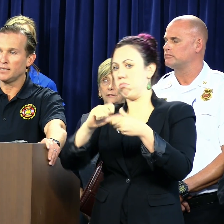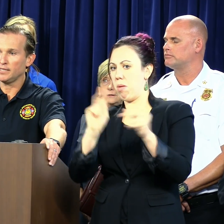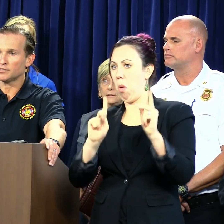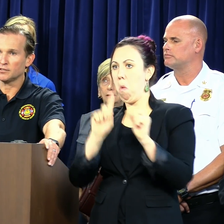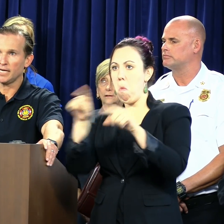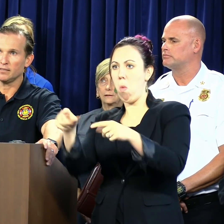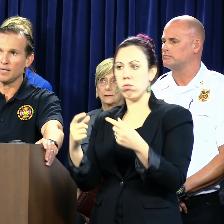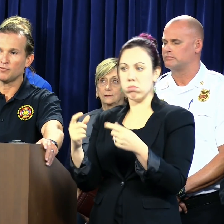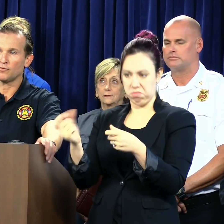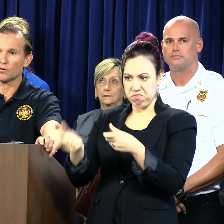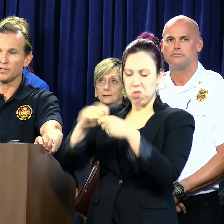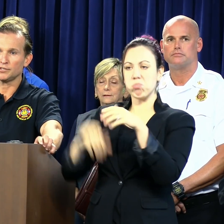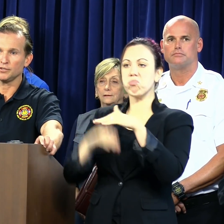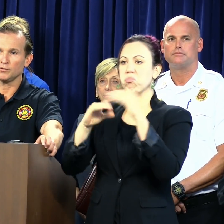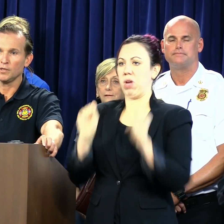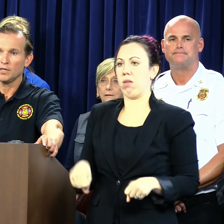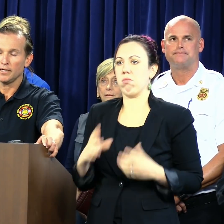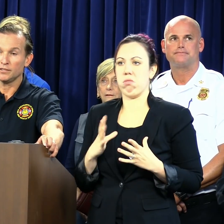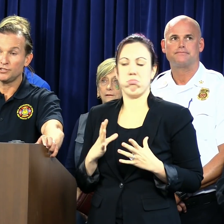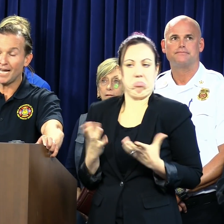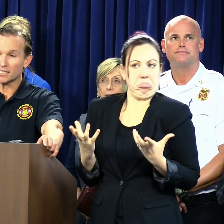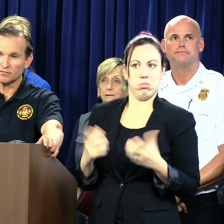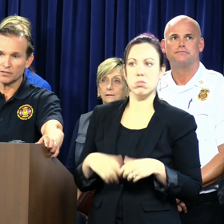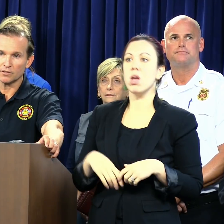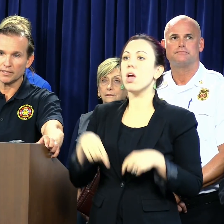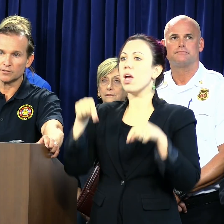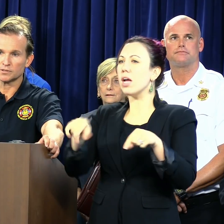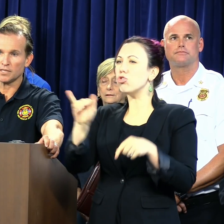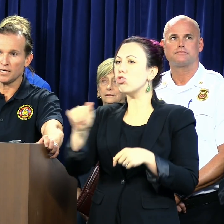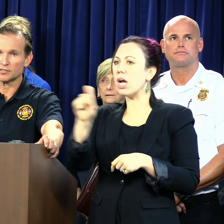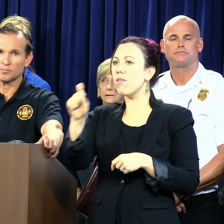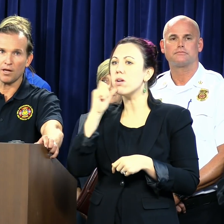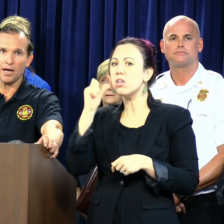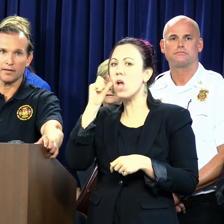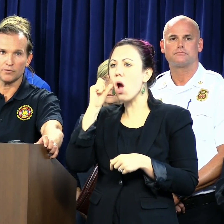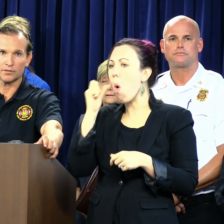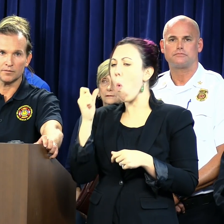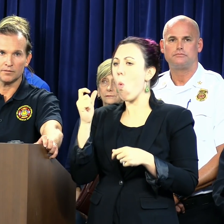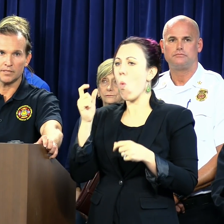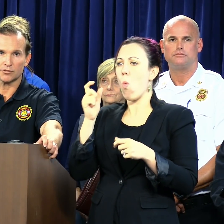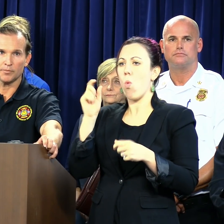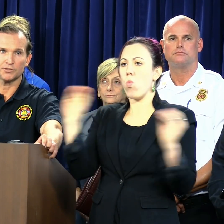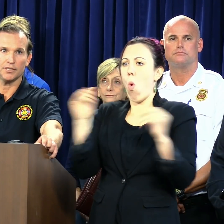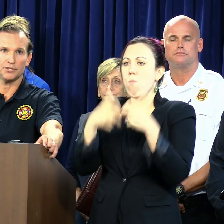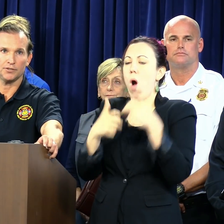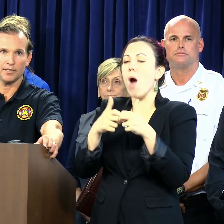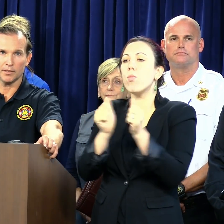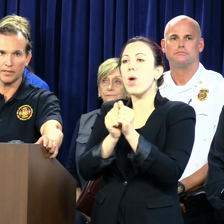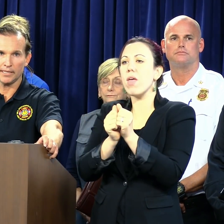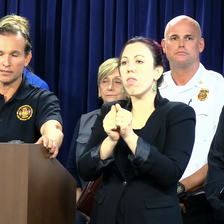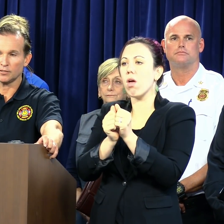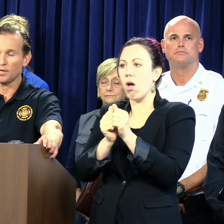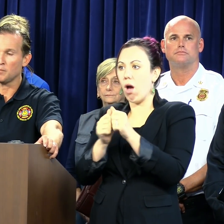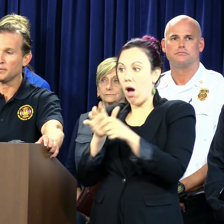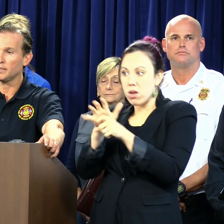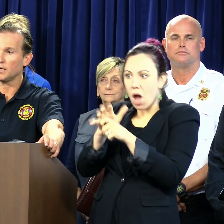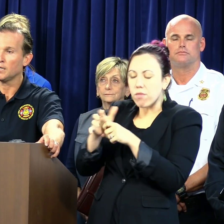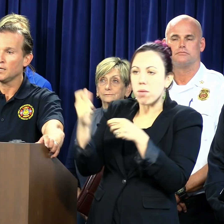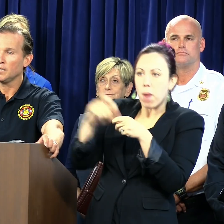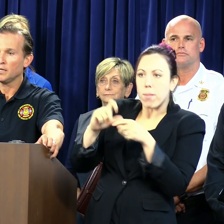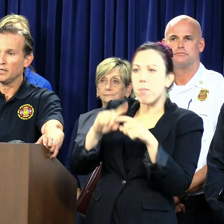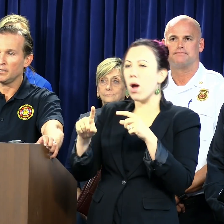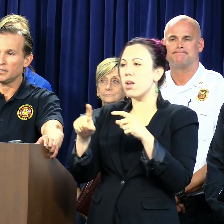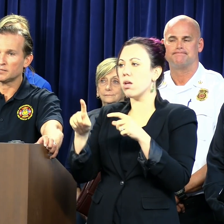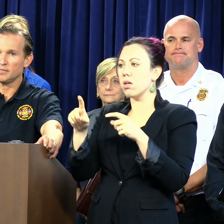said yesterday and the day before, the issue in Jacksonville, at least, was not a supply. It was a distribution issue, the ability to get to the pump.